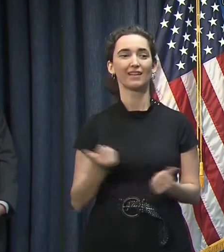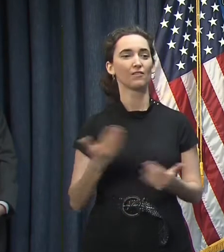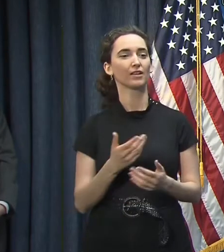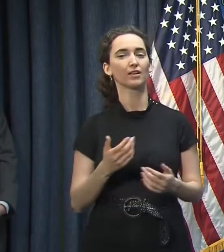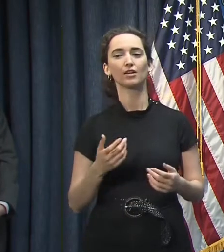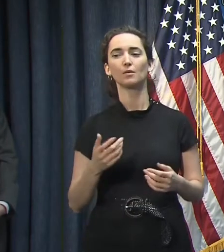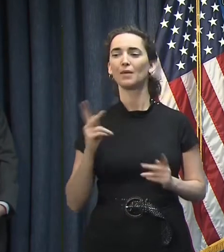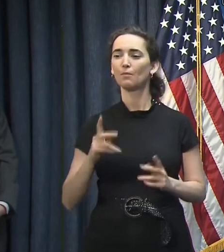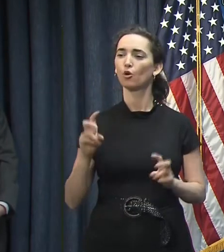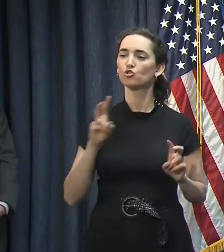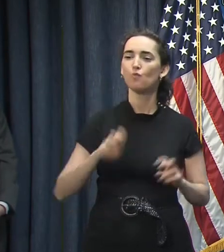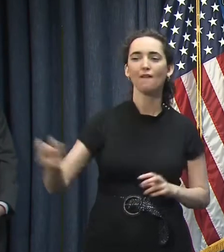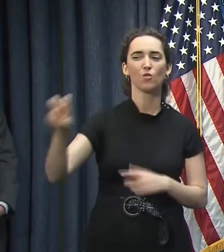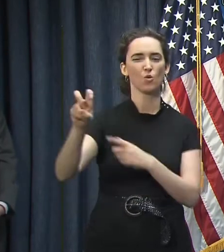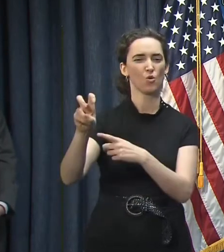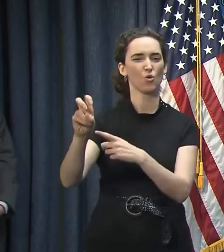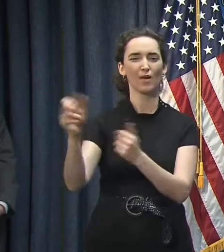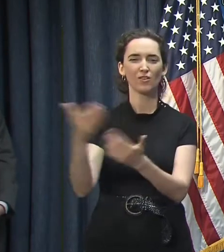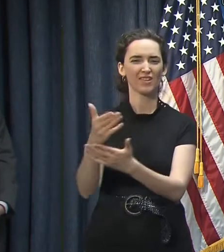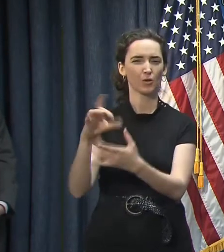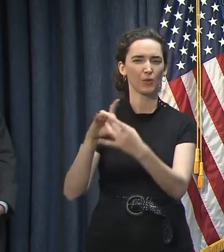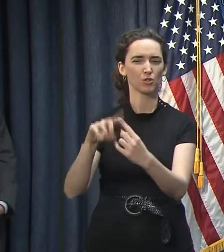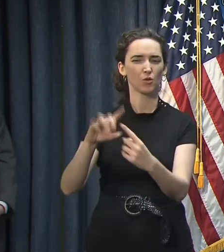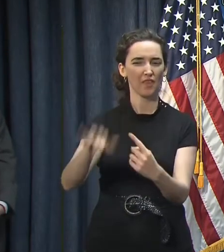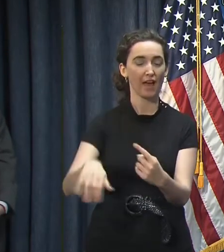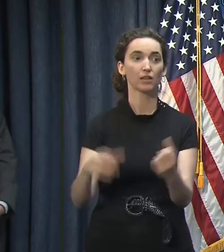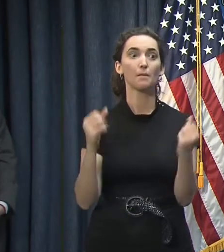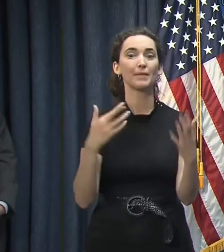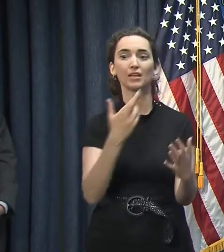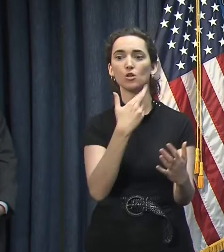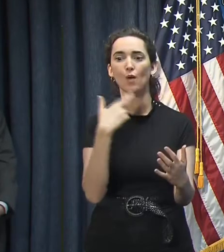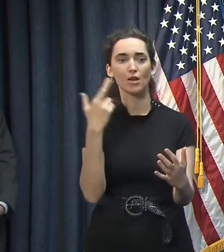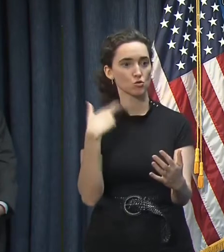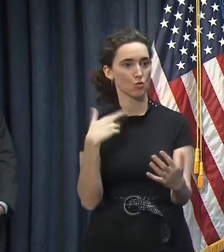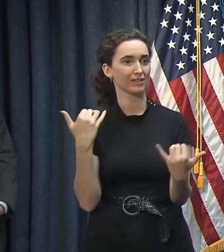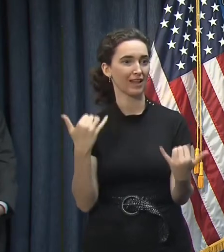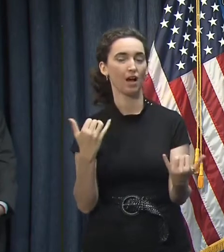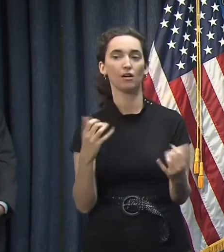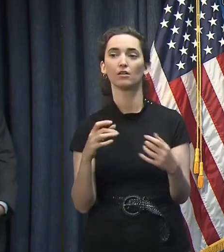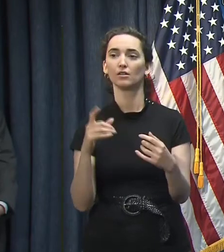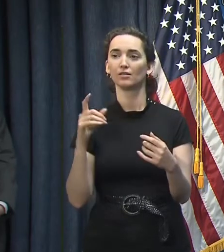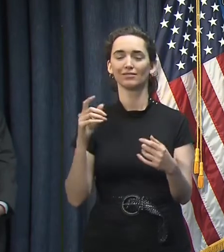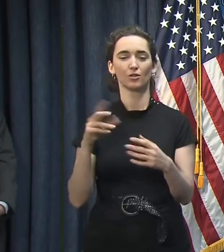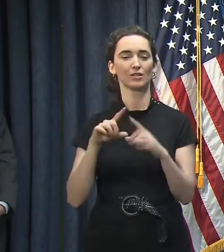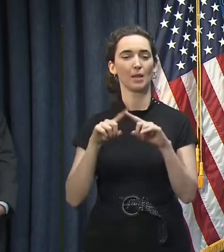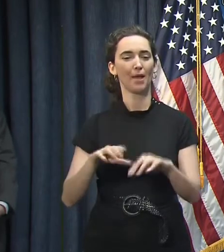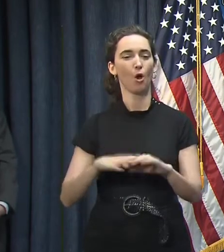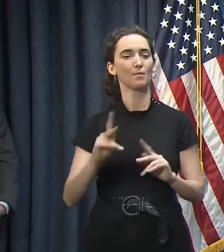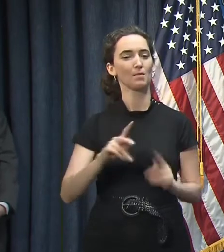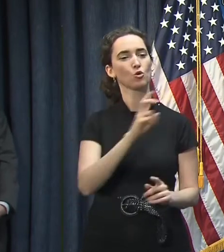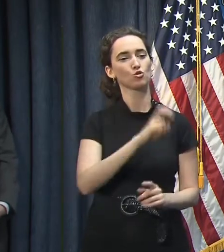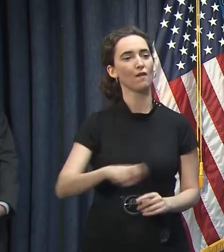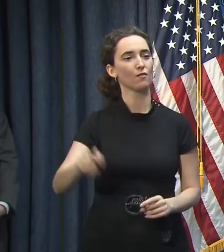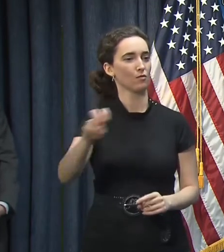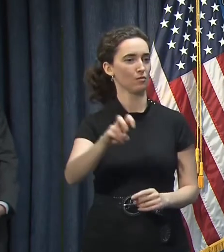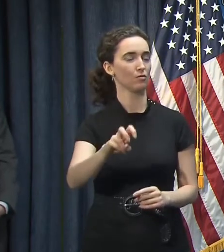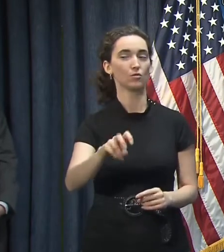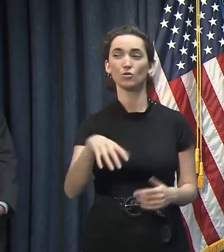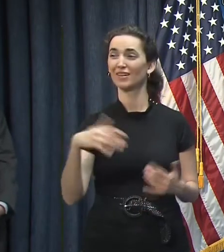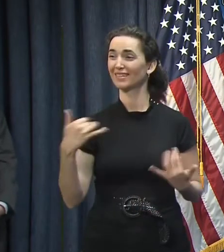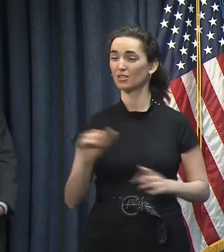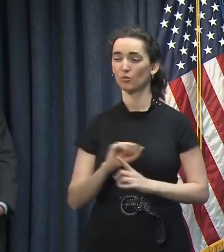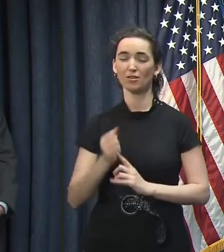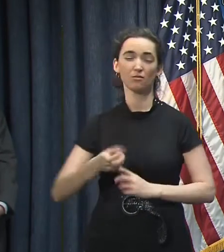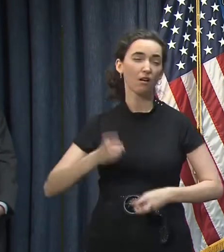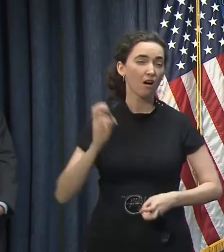tourism, and so many restaurants, for example, are related to tourism. This is an extremely difficult time.